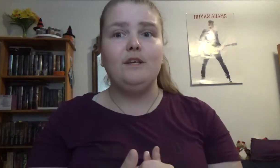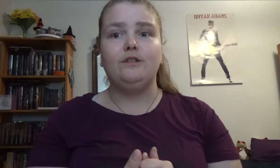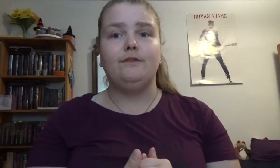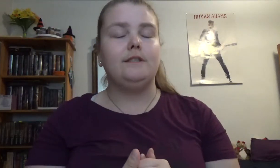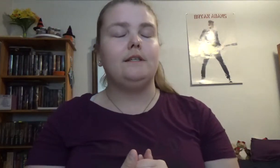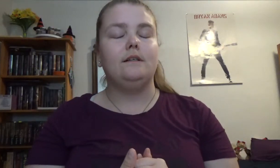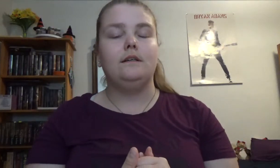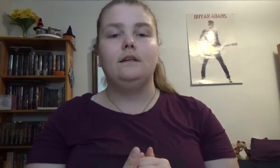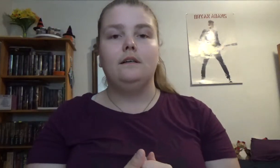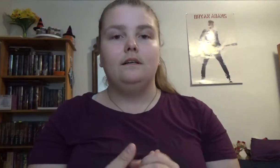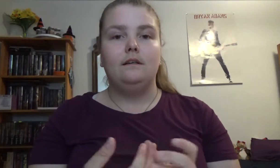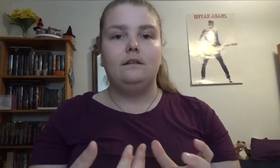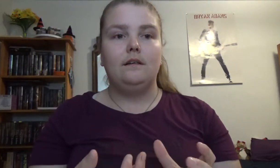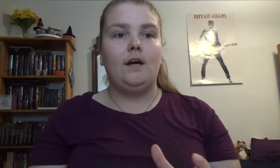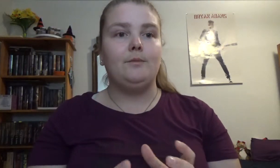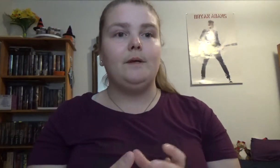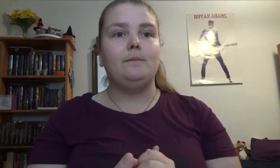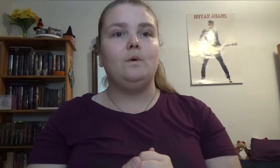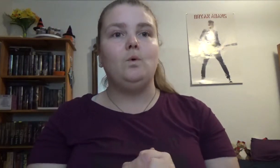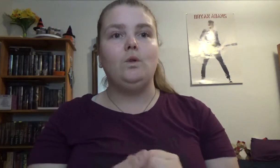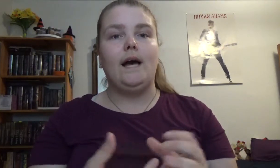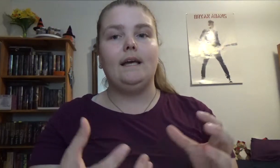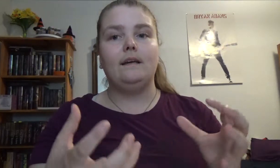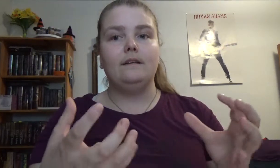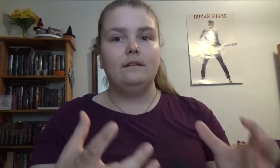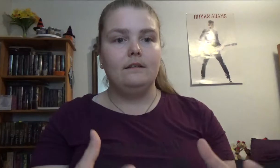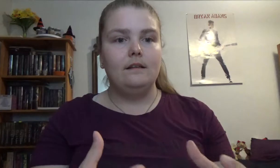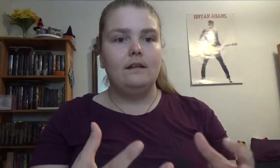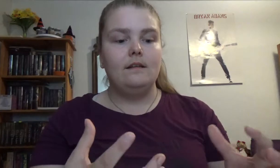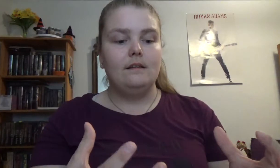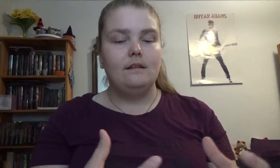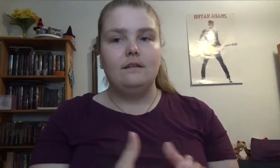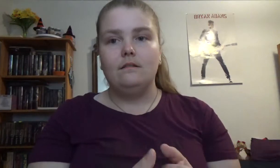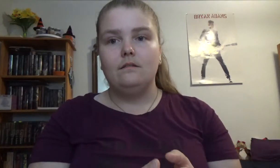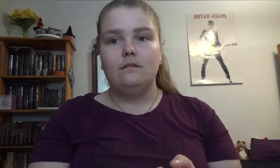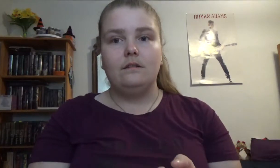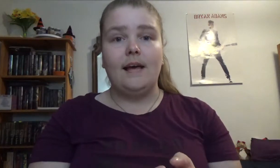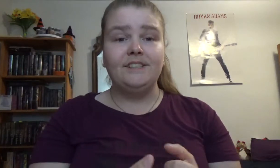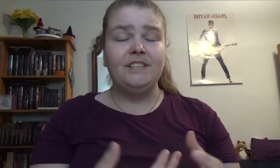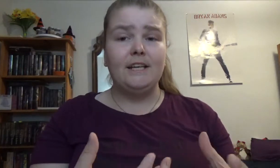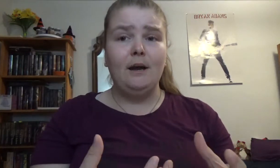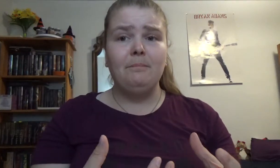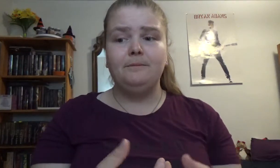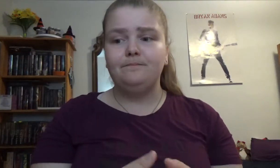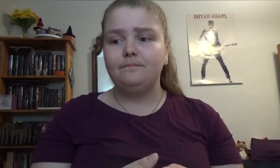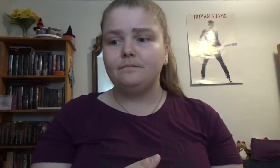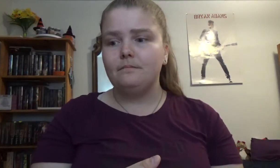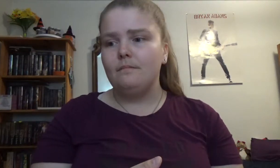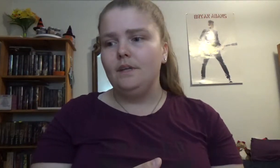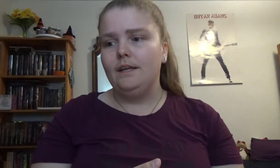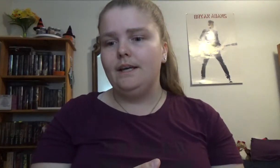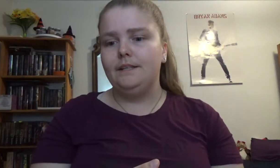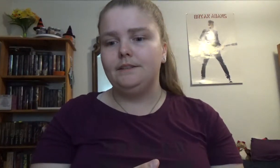useful to other people who like that setup and and